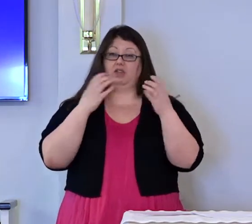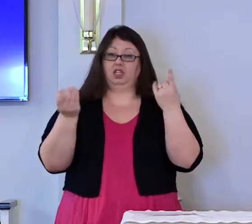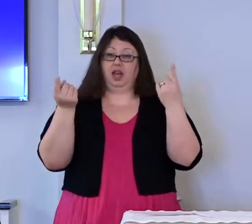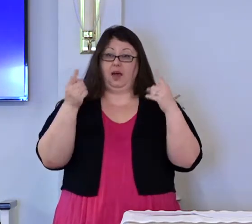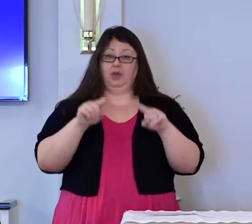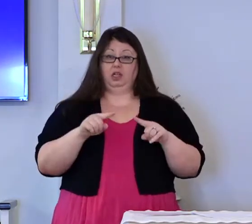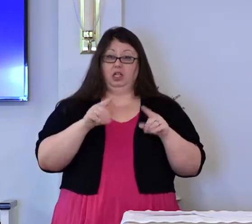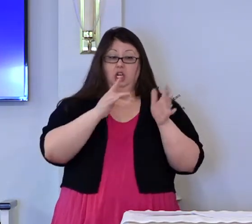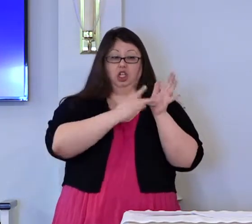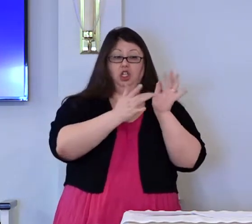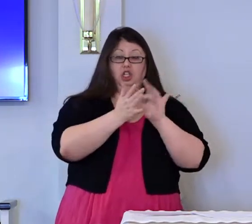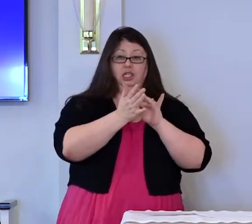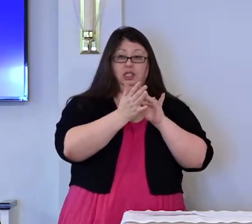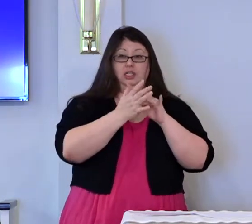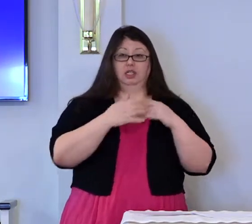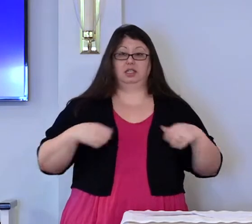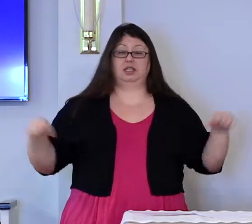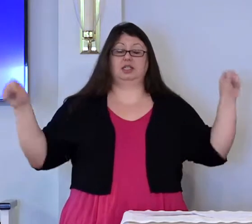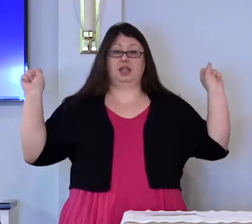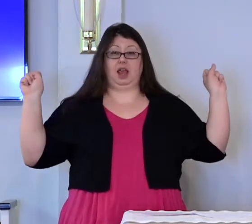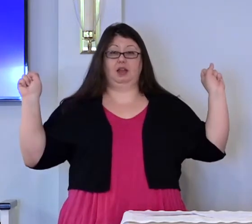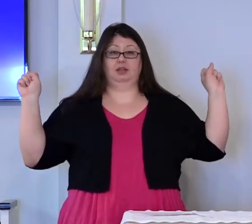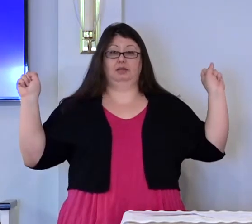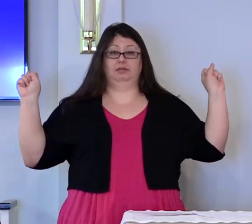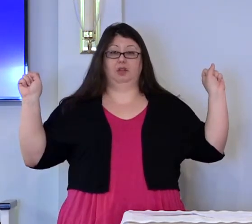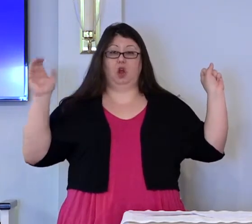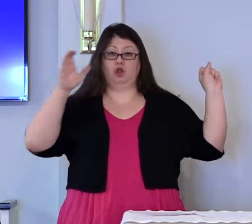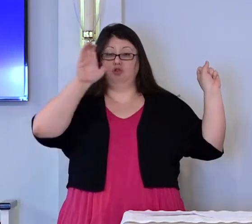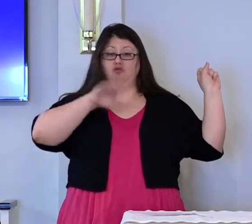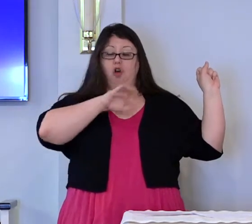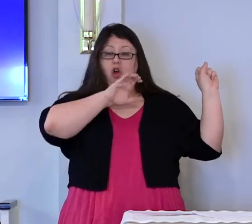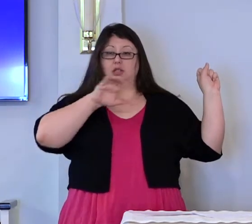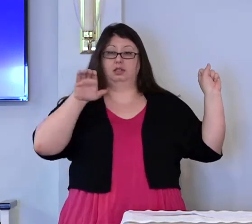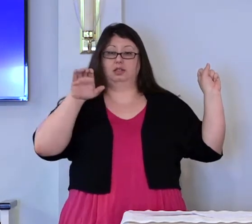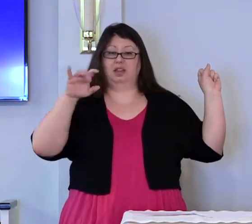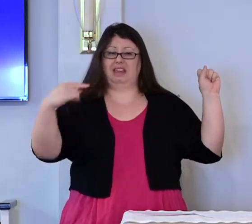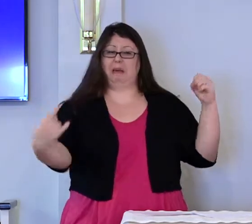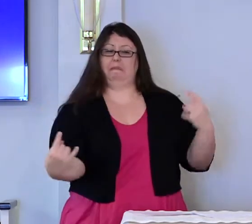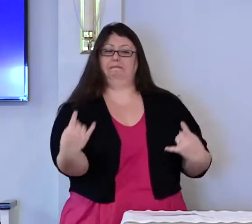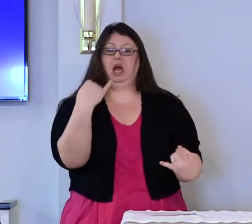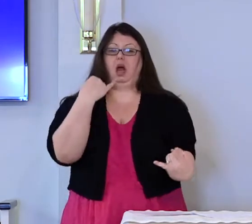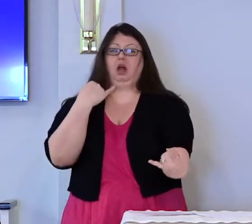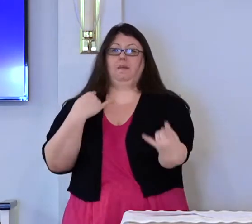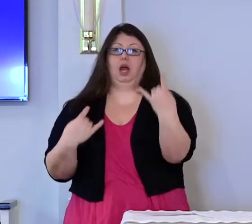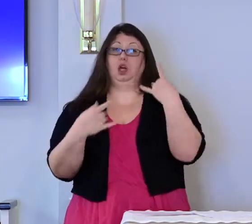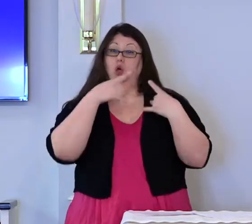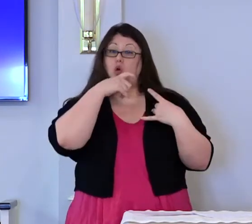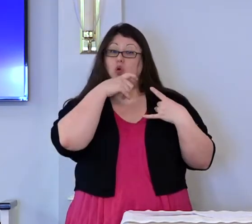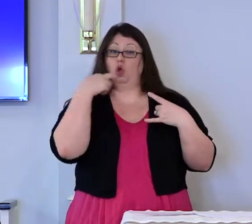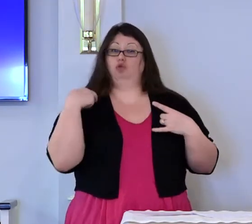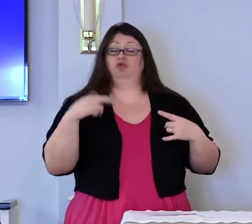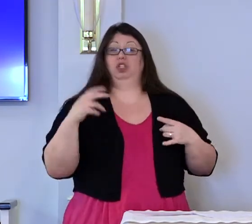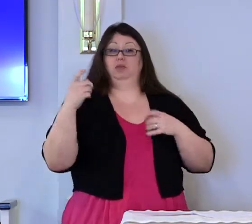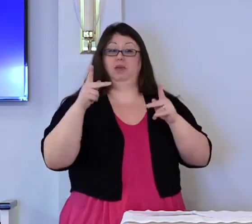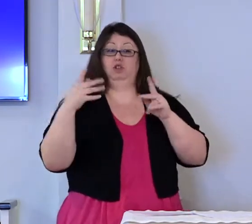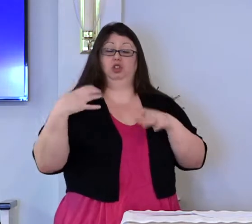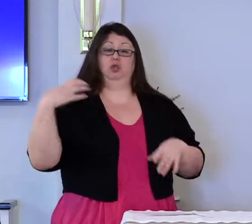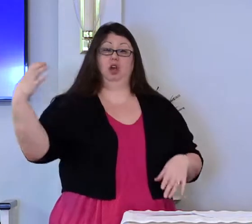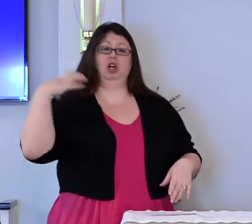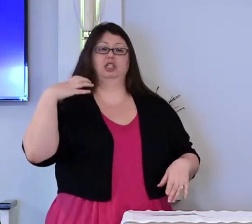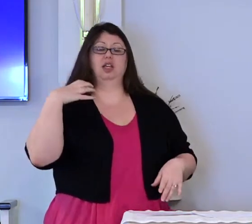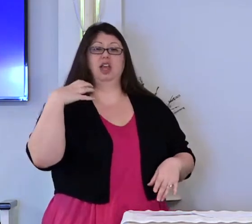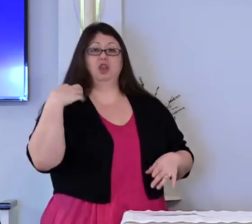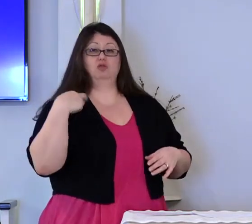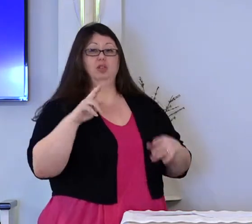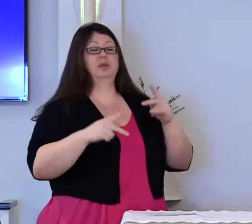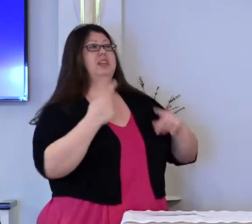Jesus nailed to the cross is mocked by the religious leaders who say if